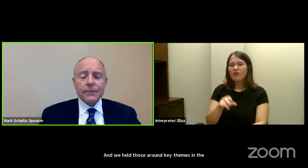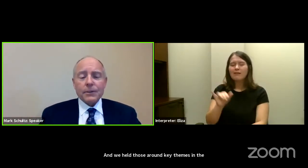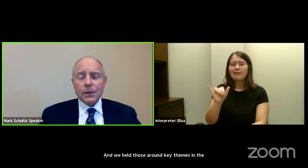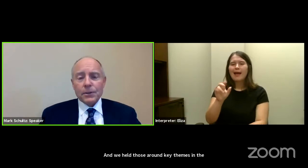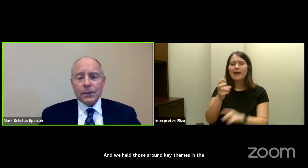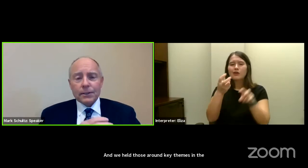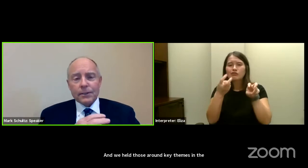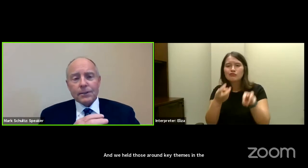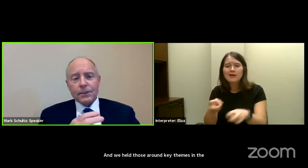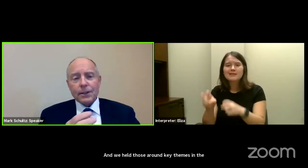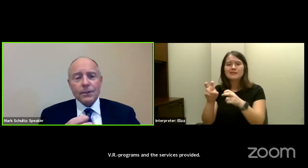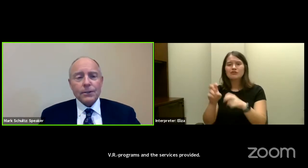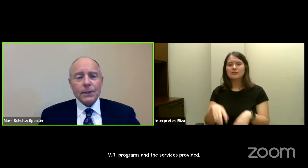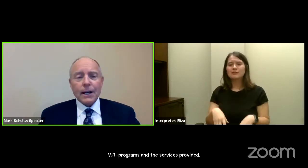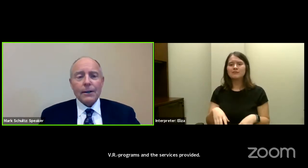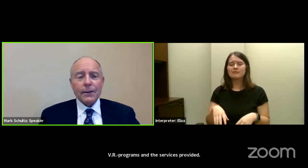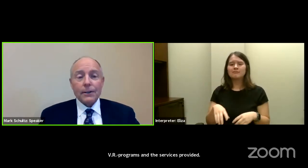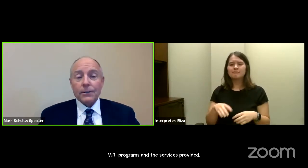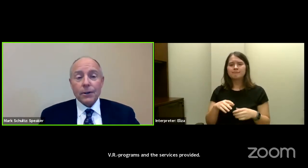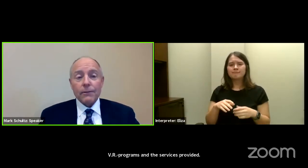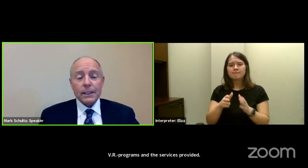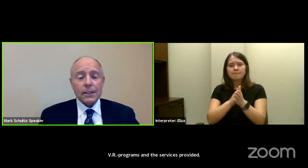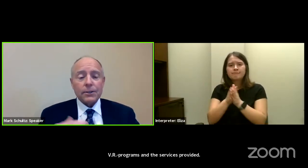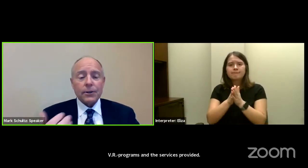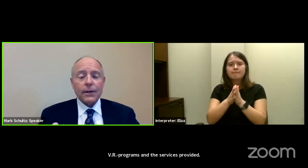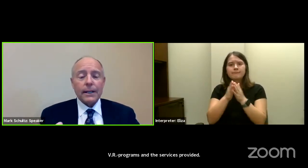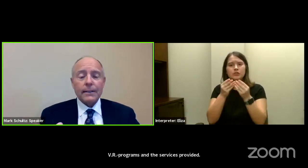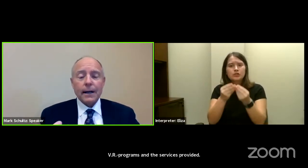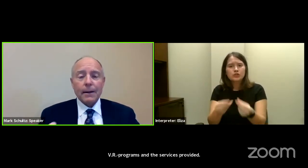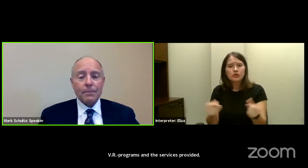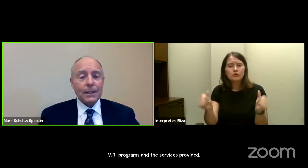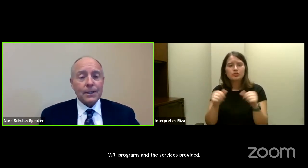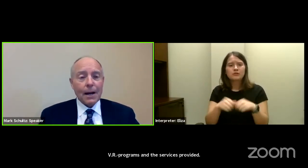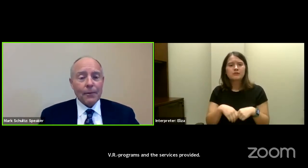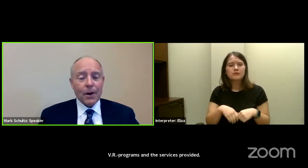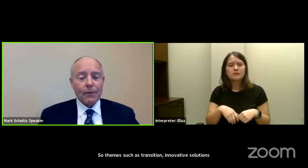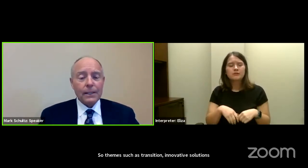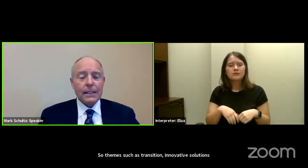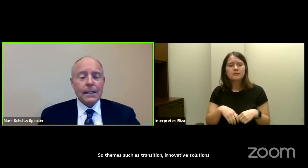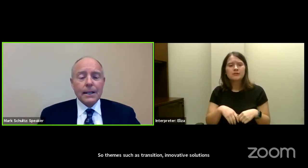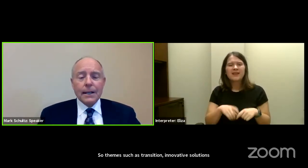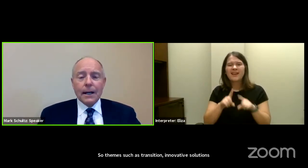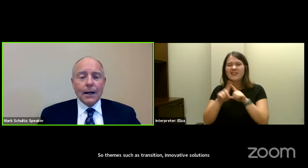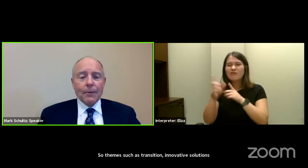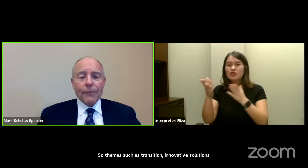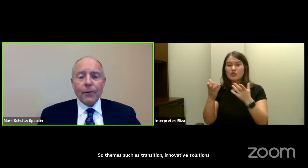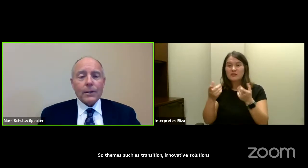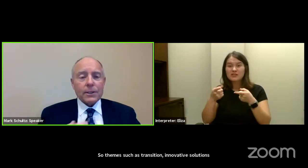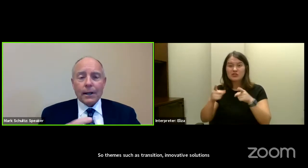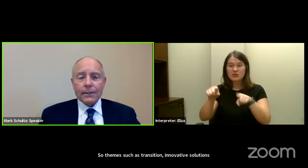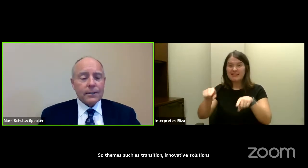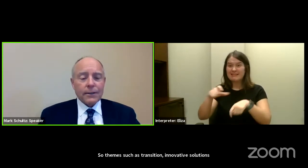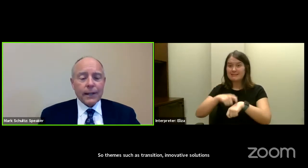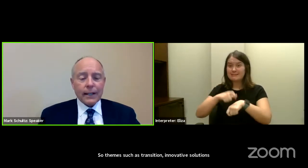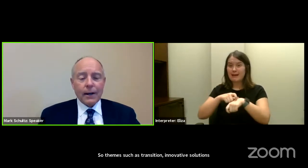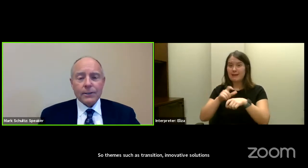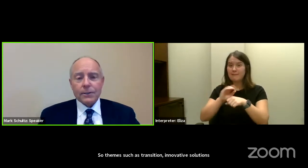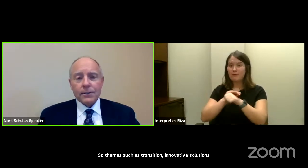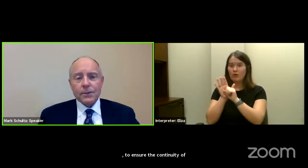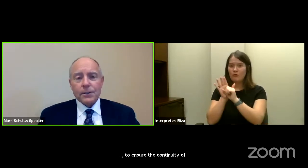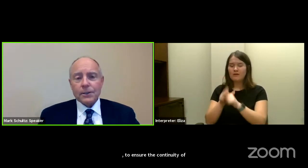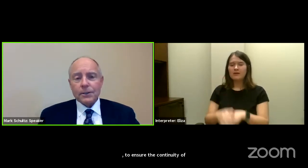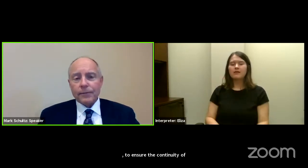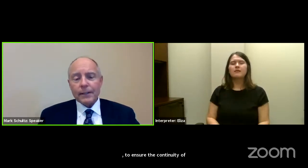innovative solutions to ensure the continuity of services during this time of COVID. We focused on assistive